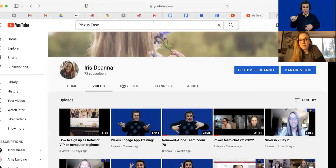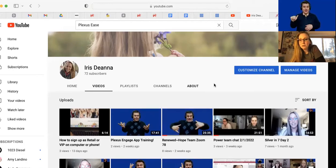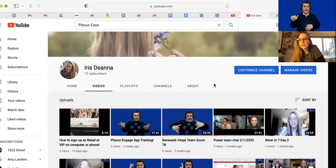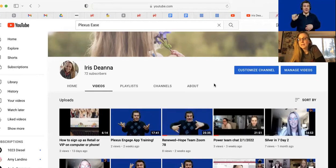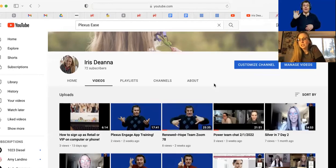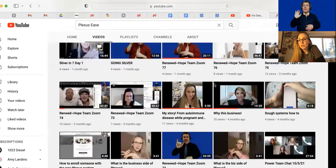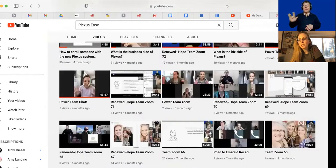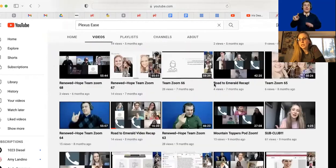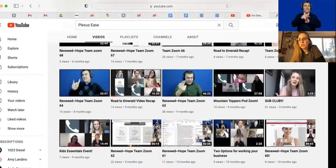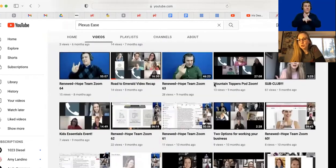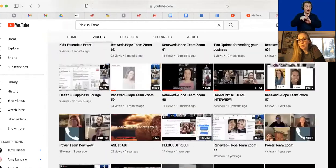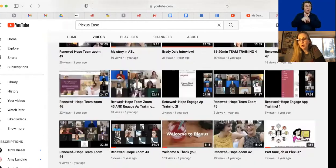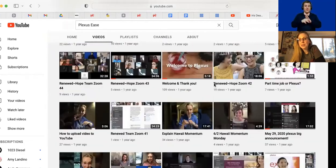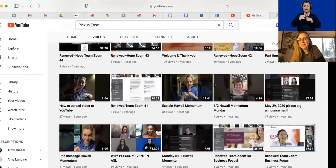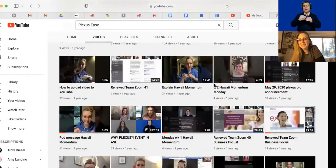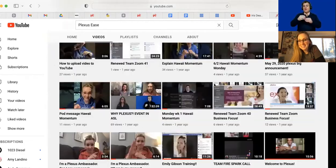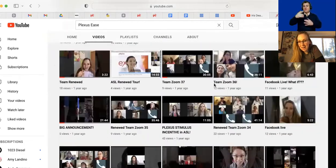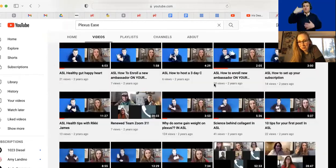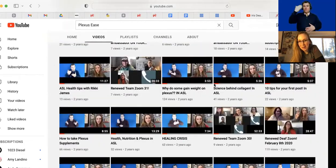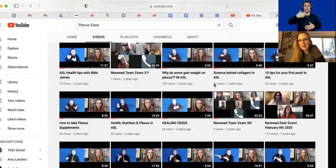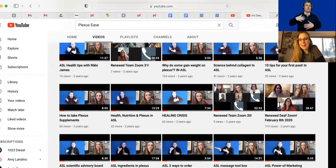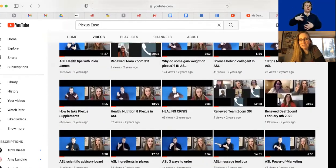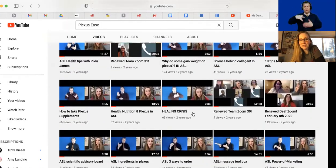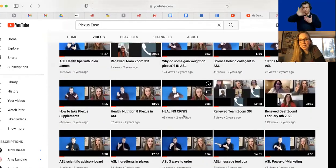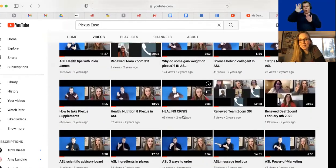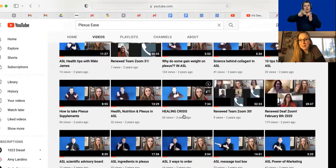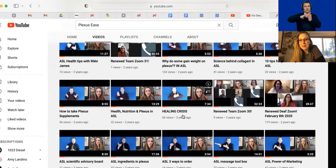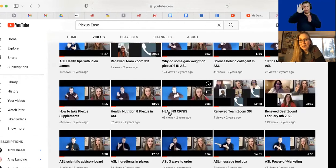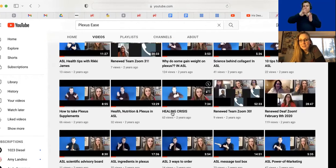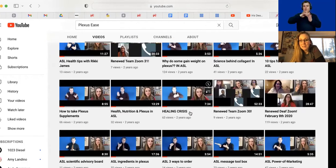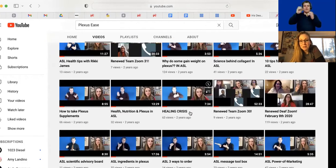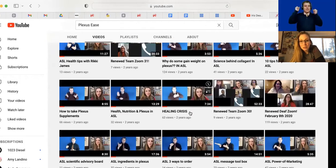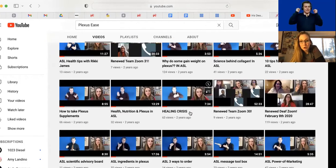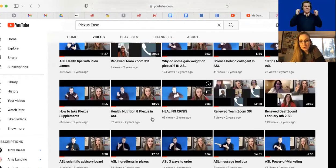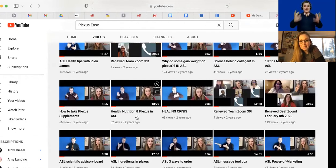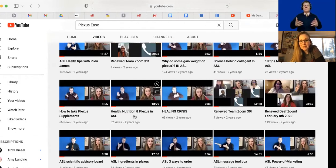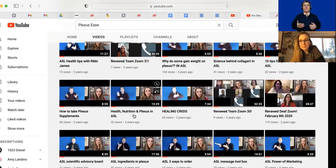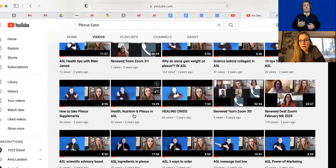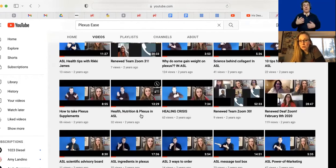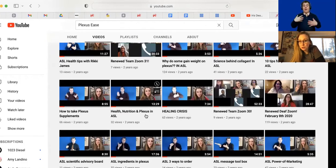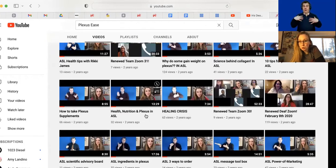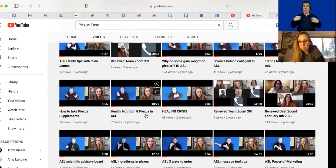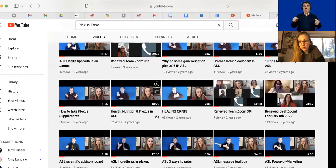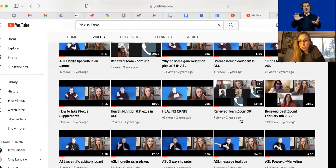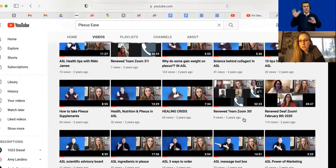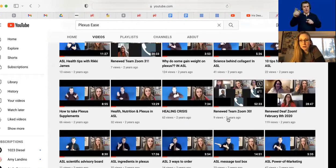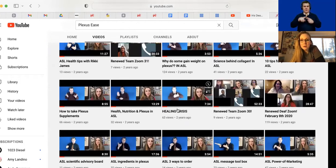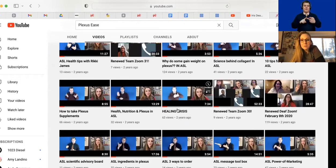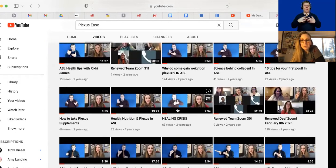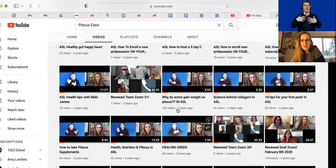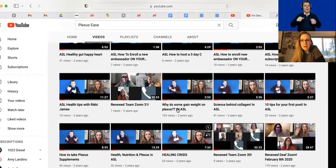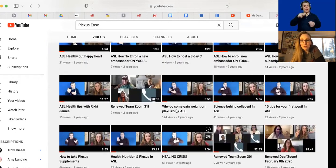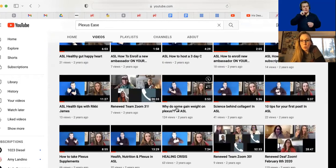on videos and just scroll down. I have a ton the healing crisis, health and nutrition.